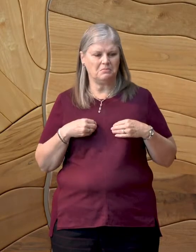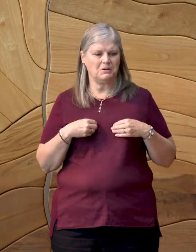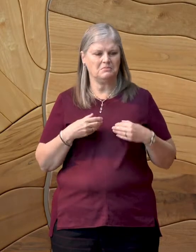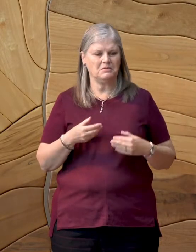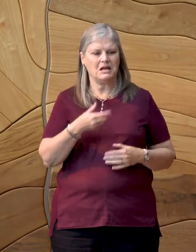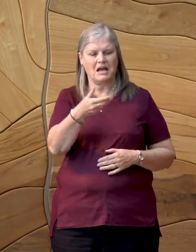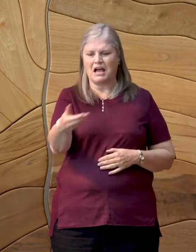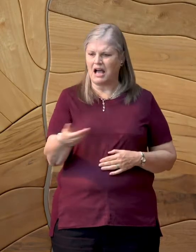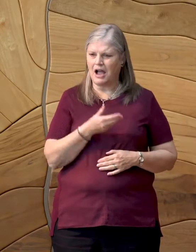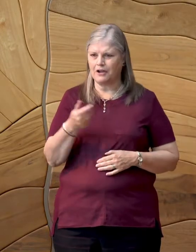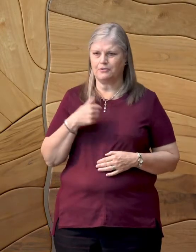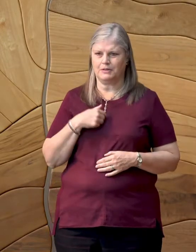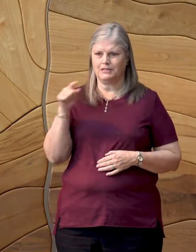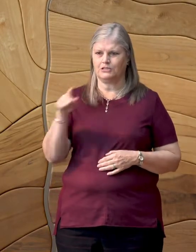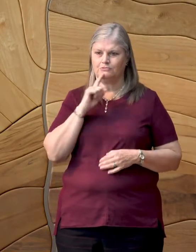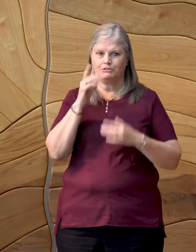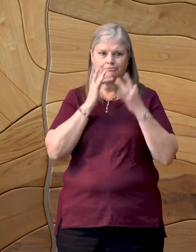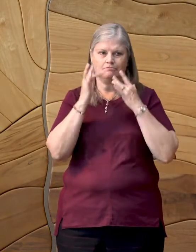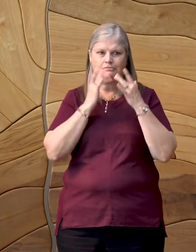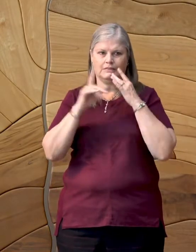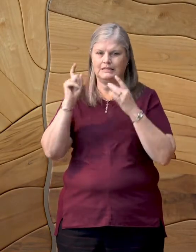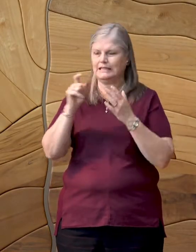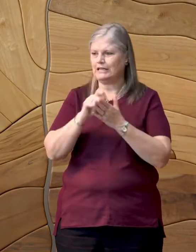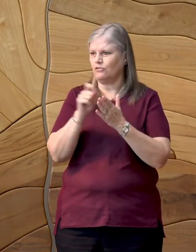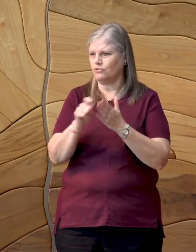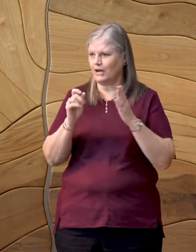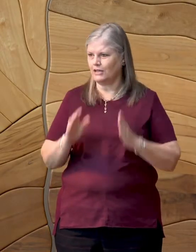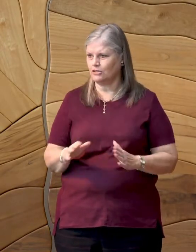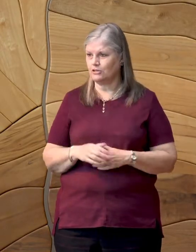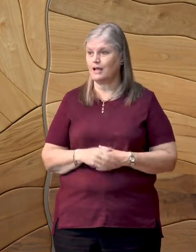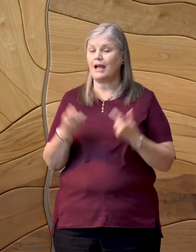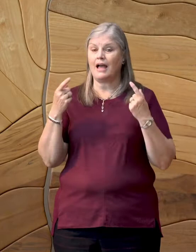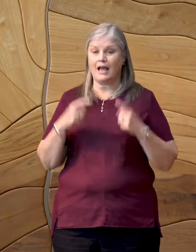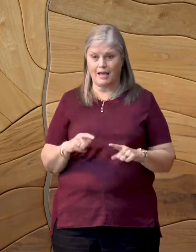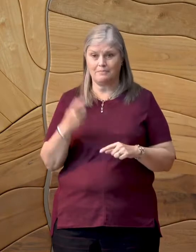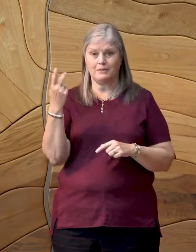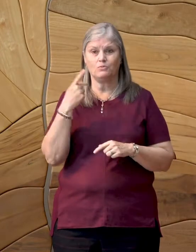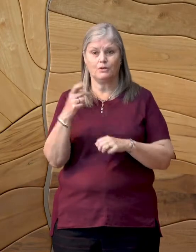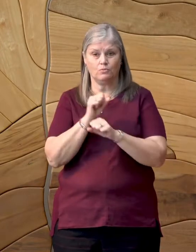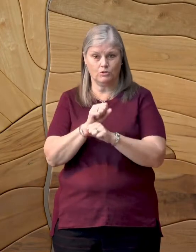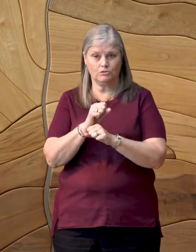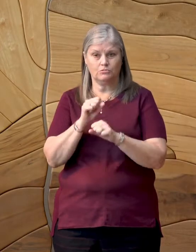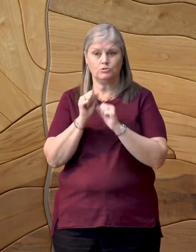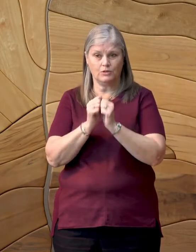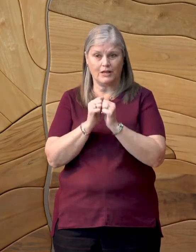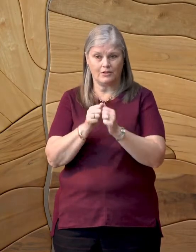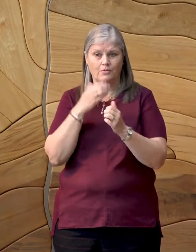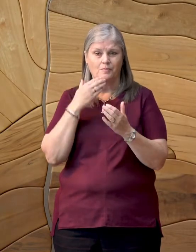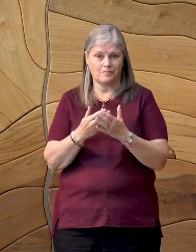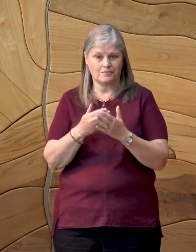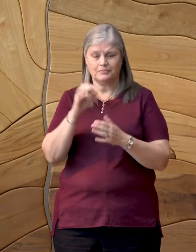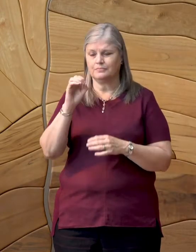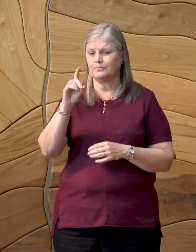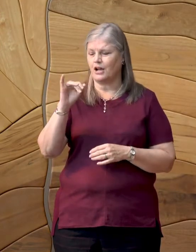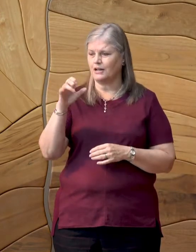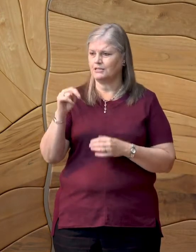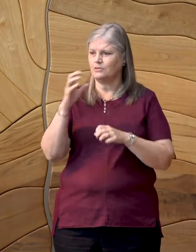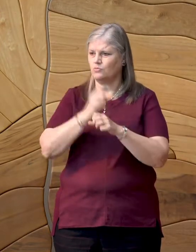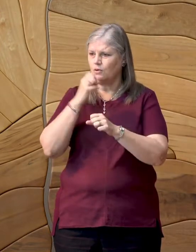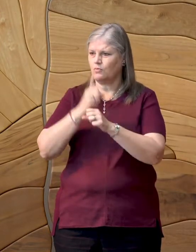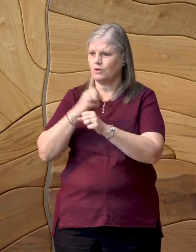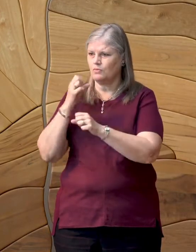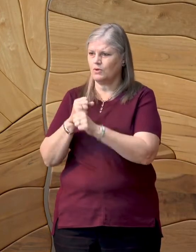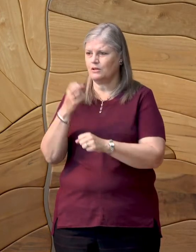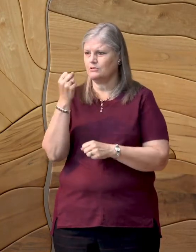She happened to be desperate for a writer. And it turned out we worked very well together. Odyssey won over a dozen